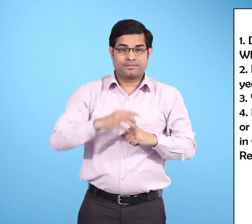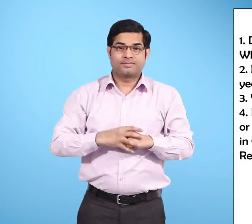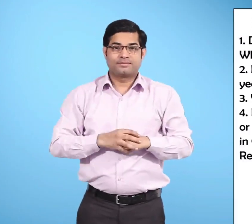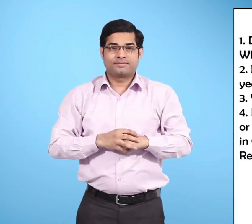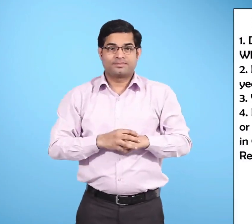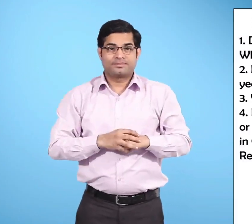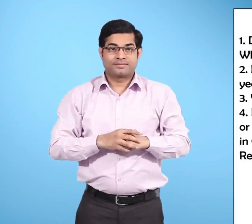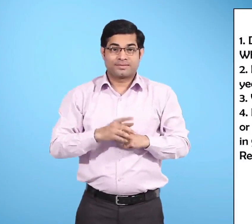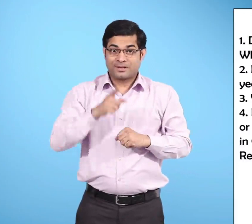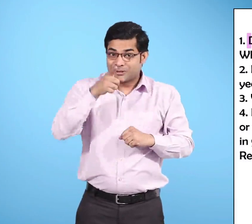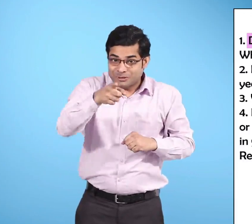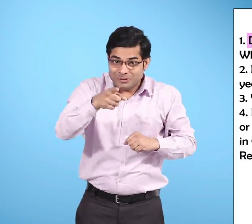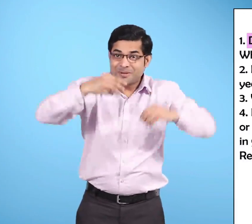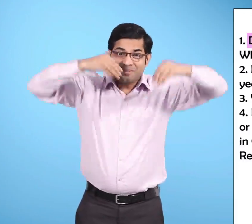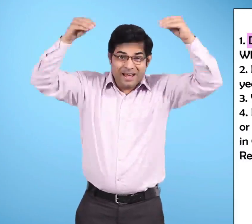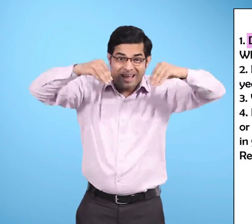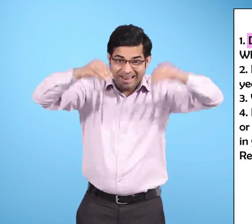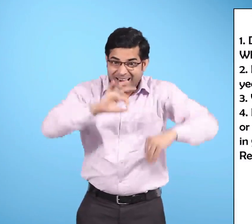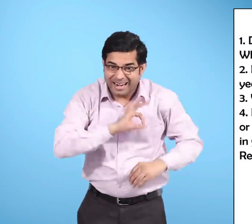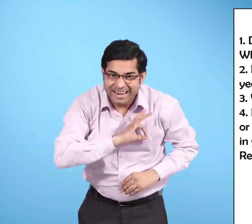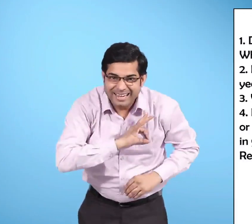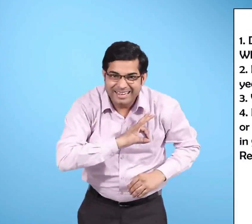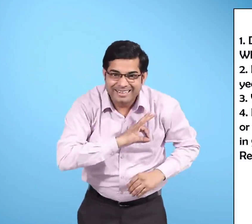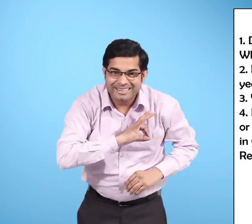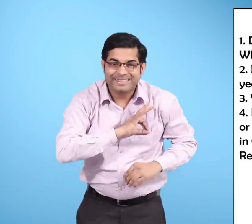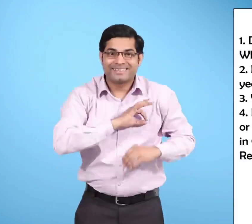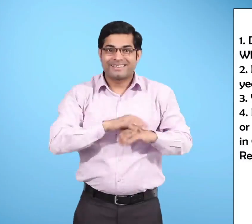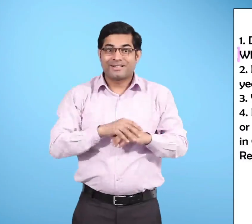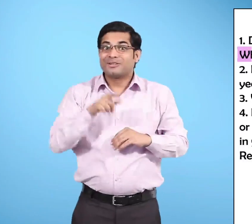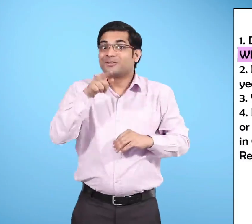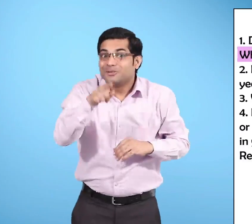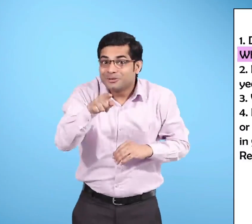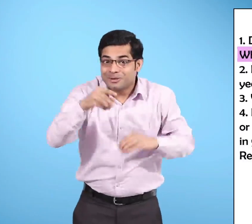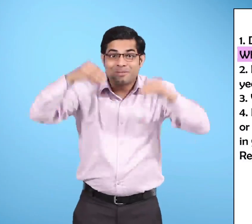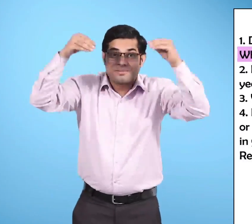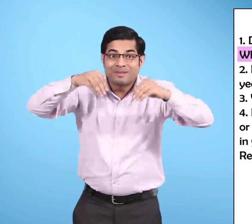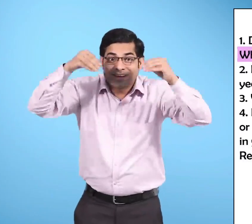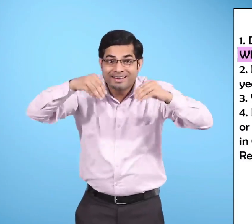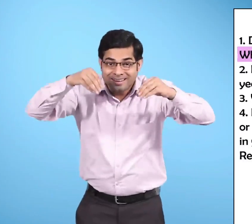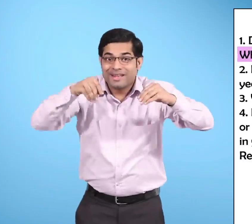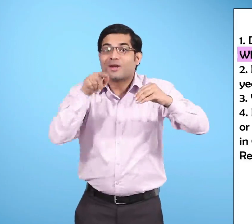1. Do you like the rain? What do you do when it rains?